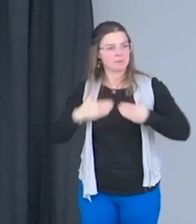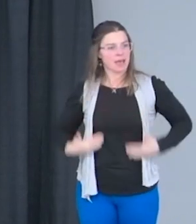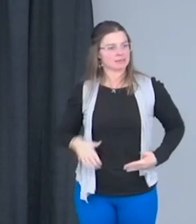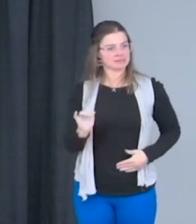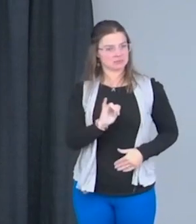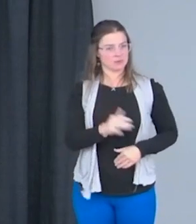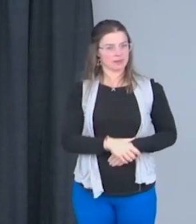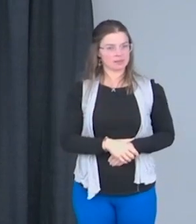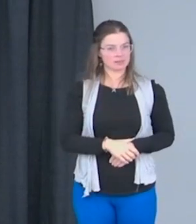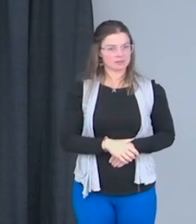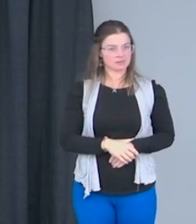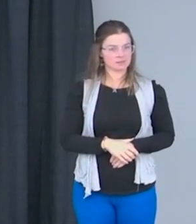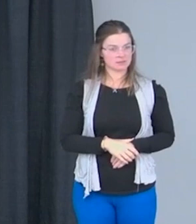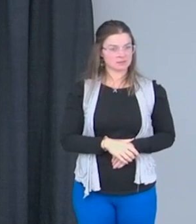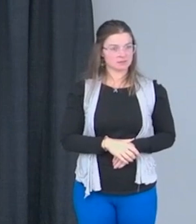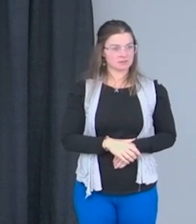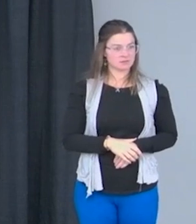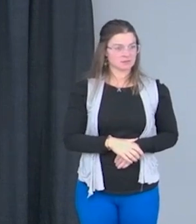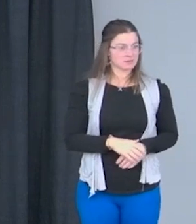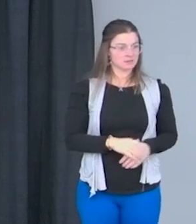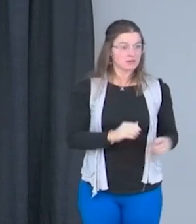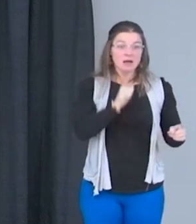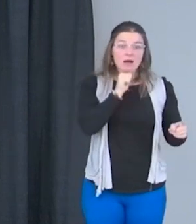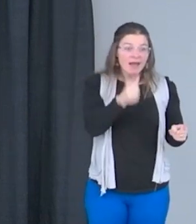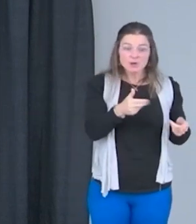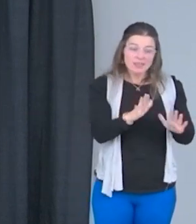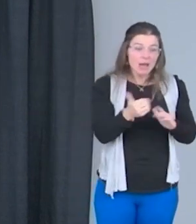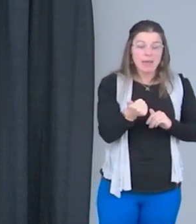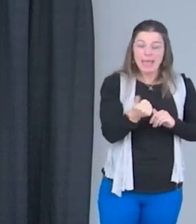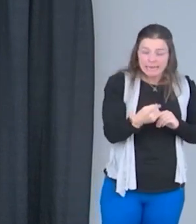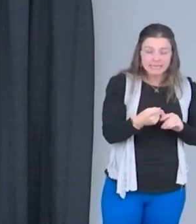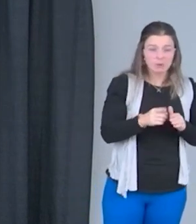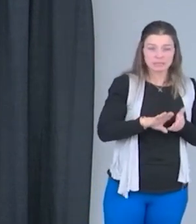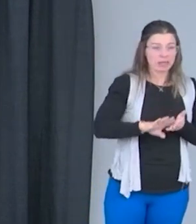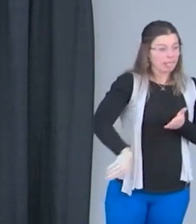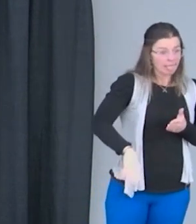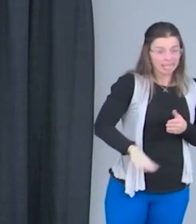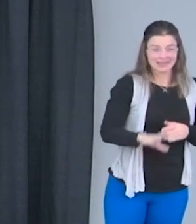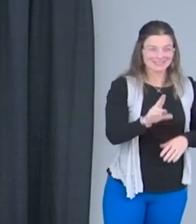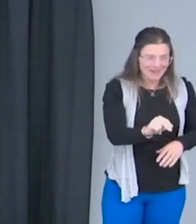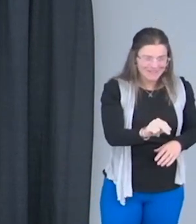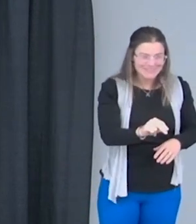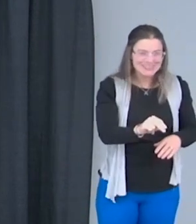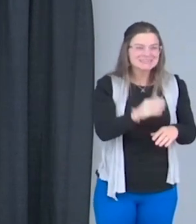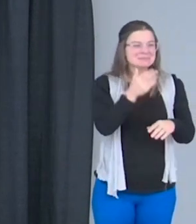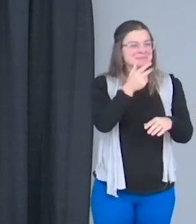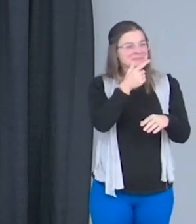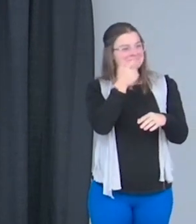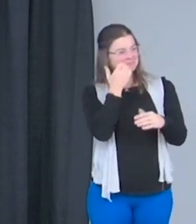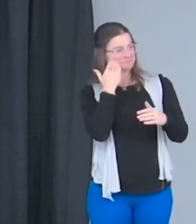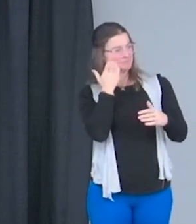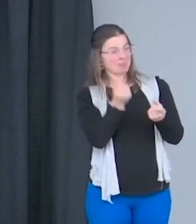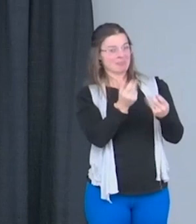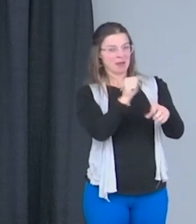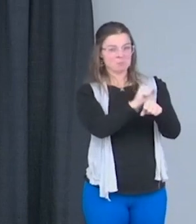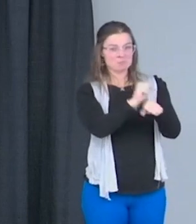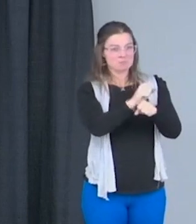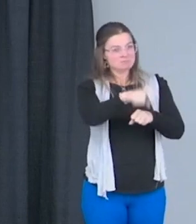let nobody slide because I do know that there's a lot of work to be done because